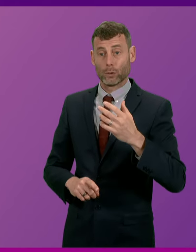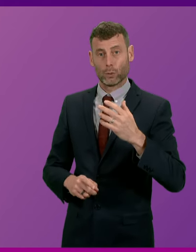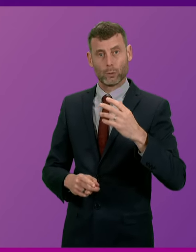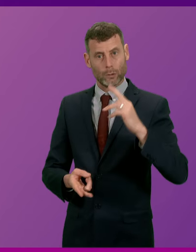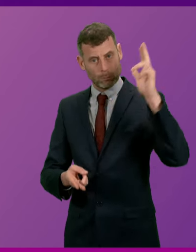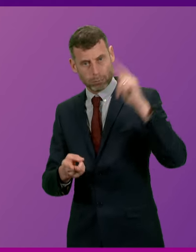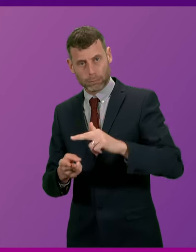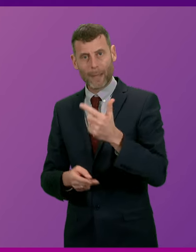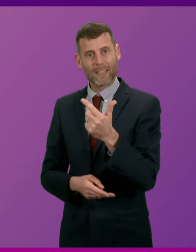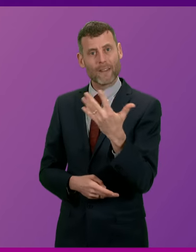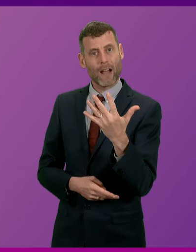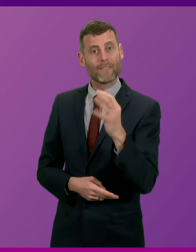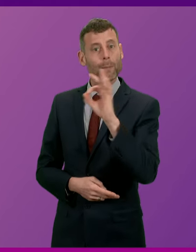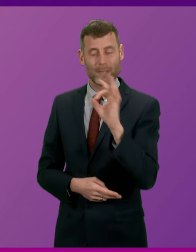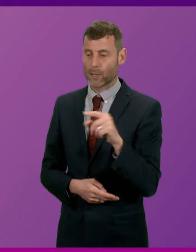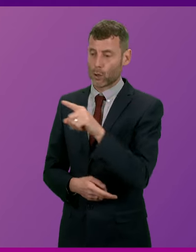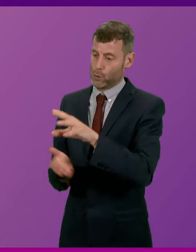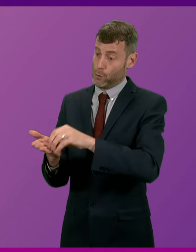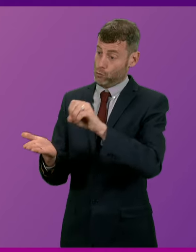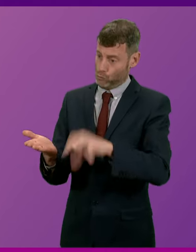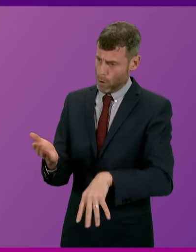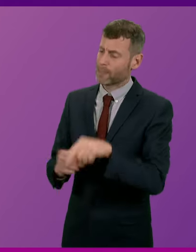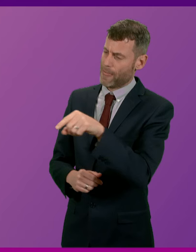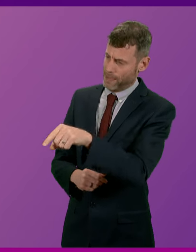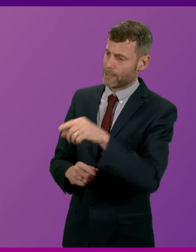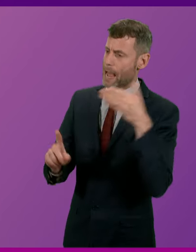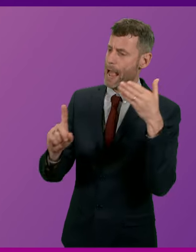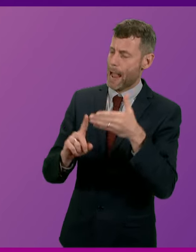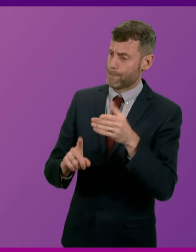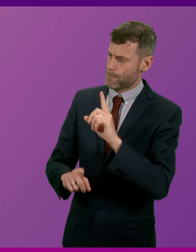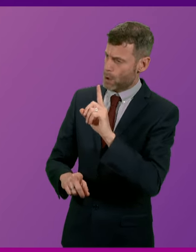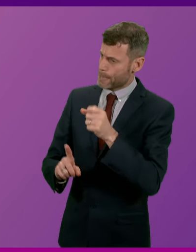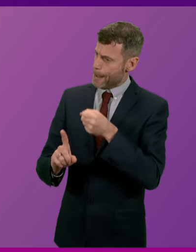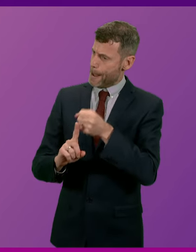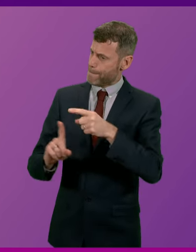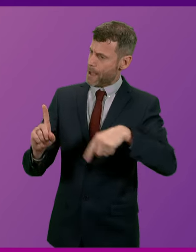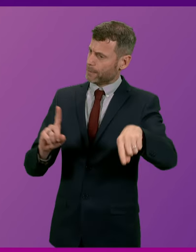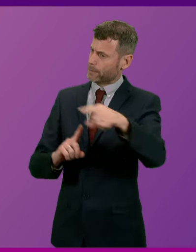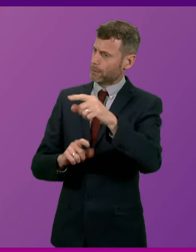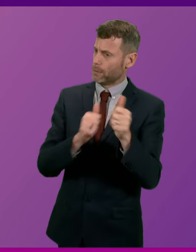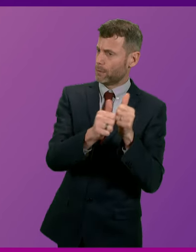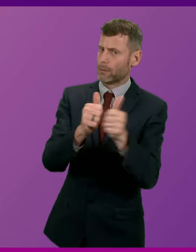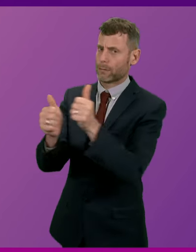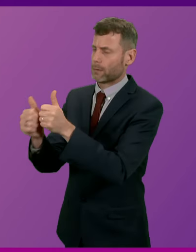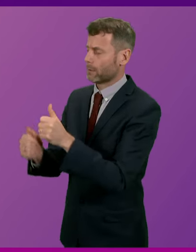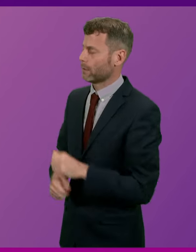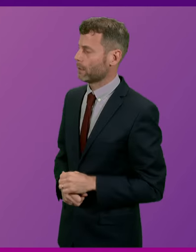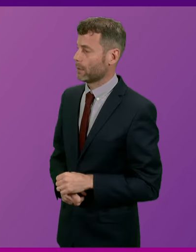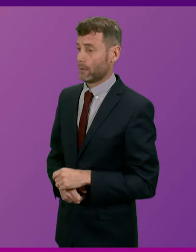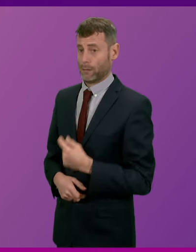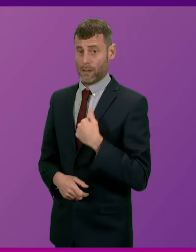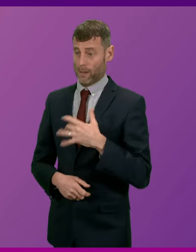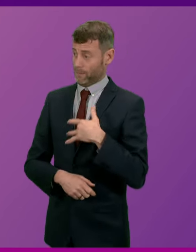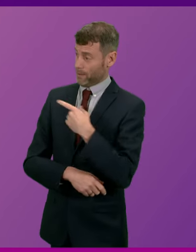will have on infrastructure projects throughout Scotland? First Minister. I think Liam Kerr has a brass neck to raise infrastructure projects with me